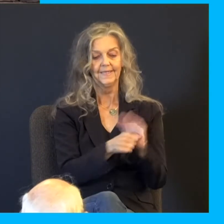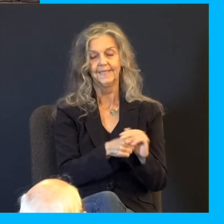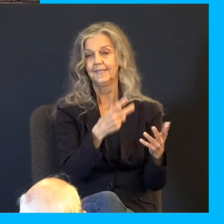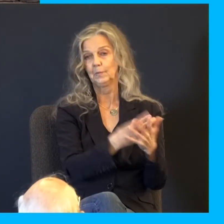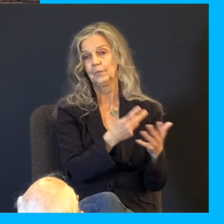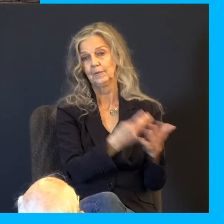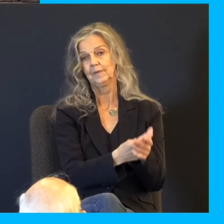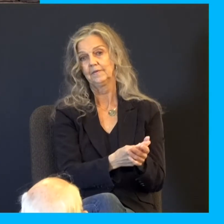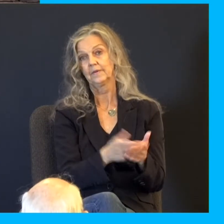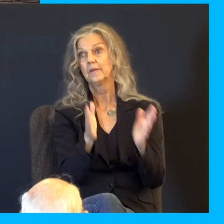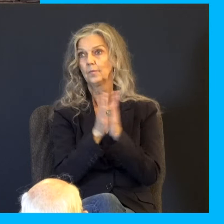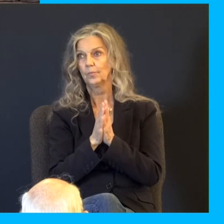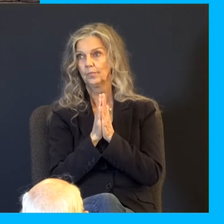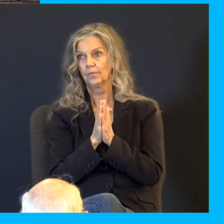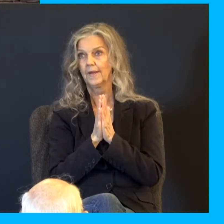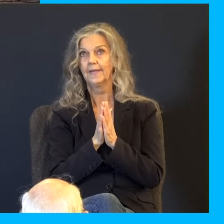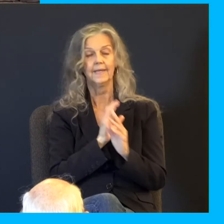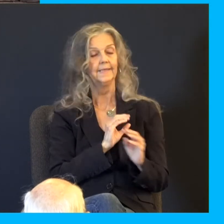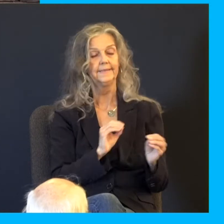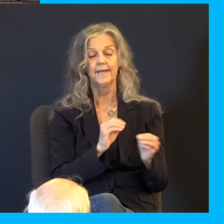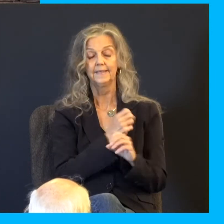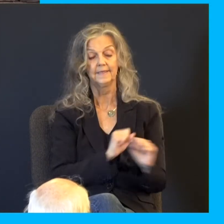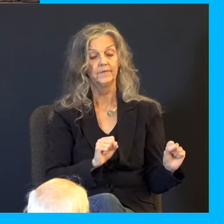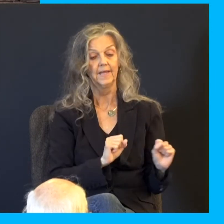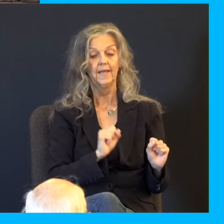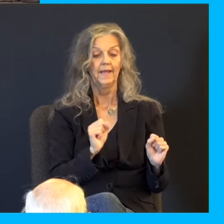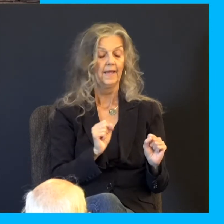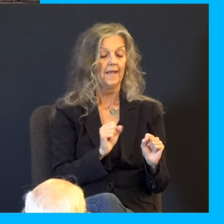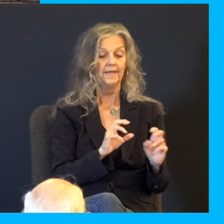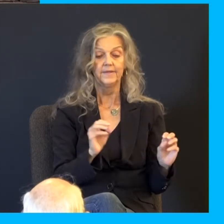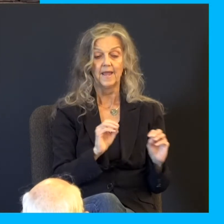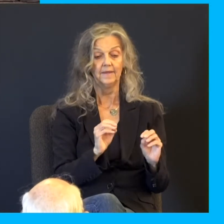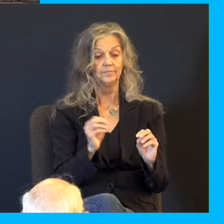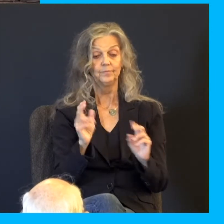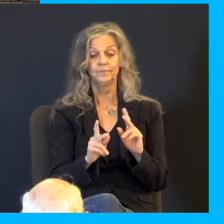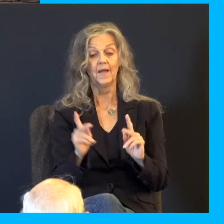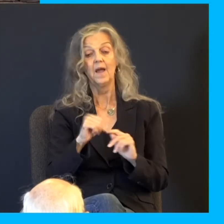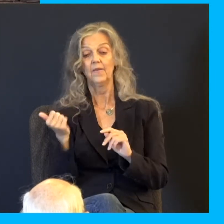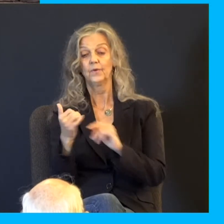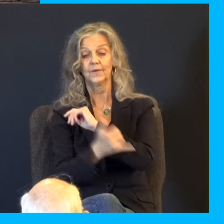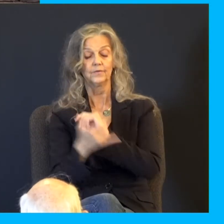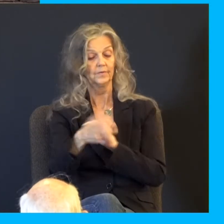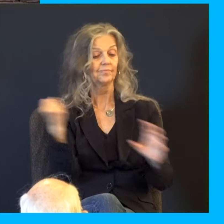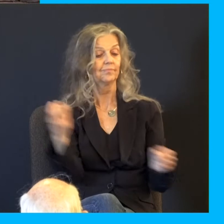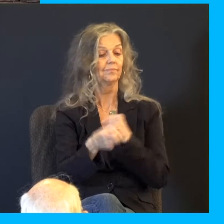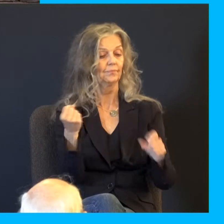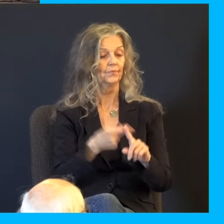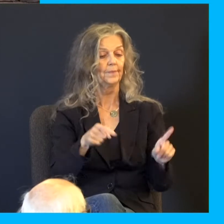are for a prey and none delivereth and for a spoil and none saith restore. Who among you will give ear to this? Who will hearken and hear for the